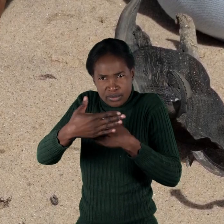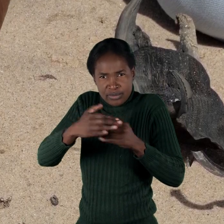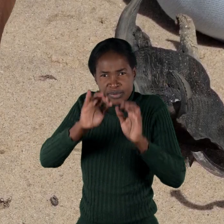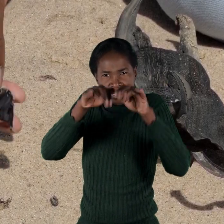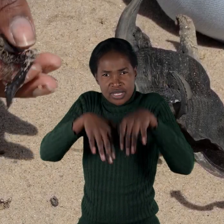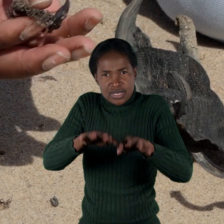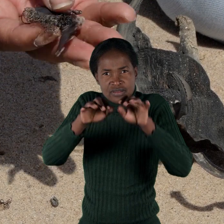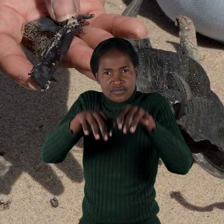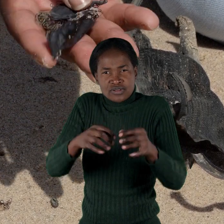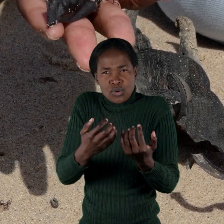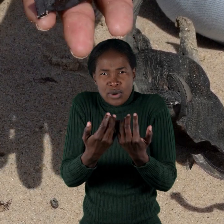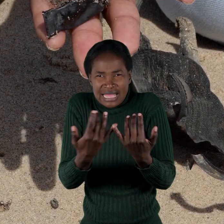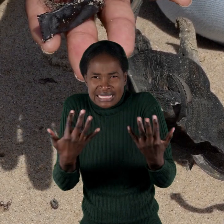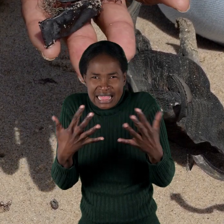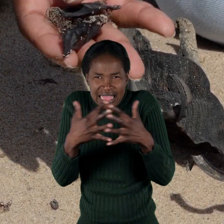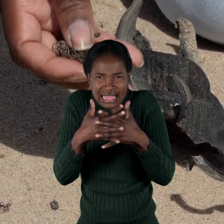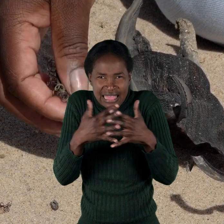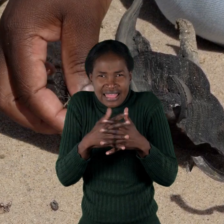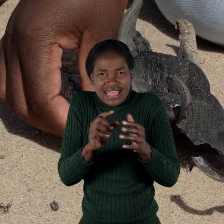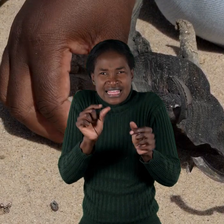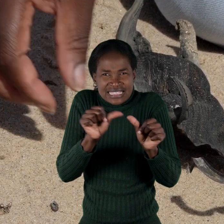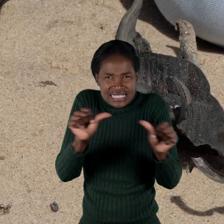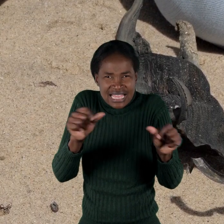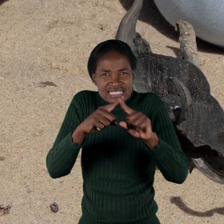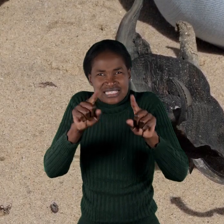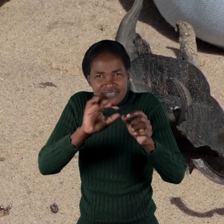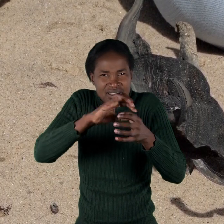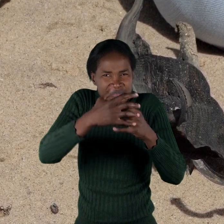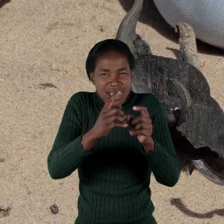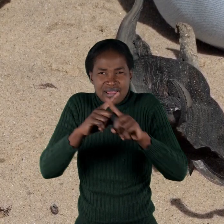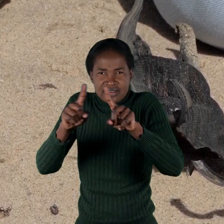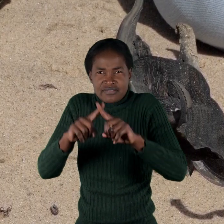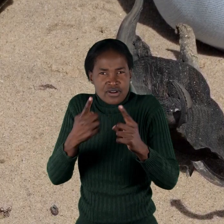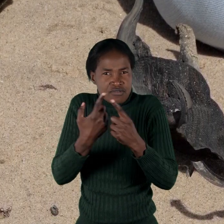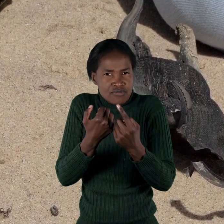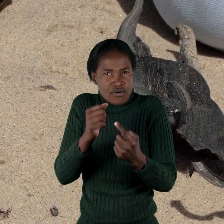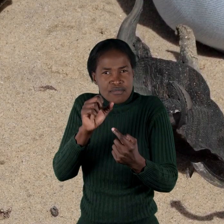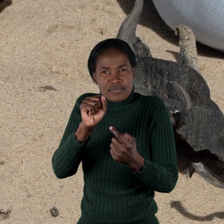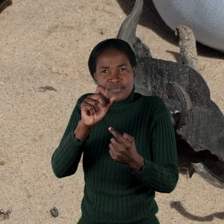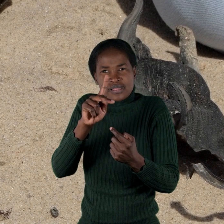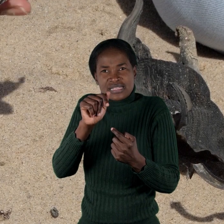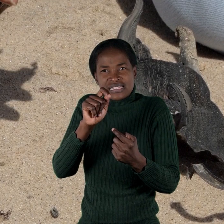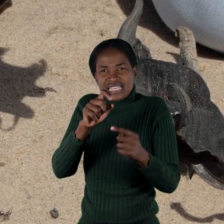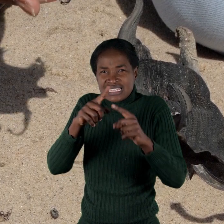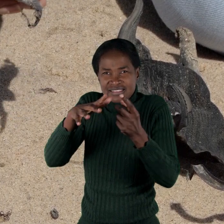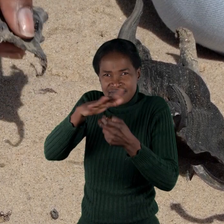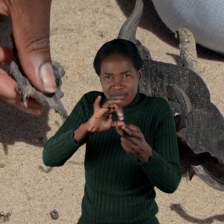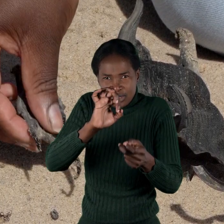amongst the seaweed. Different sized and shaped egg cases come from different species of skates, and some small sharks,